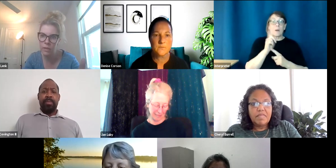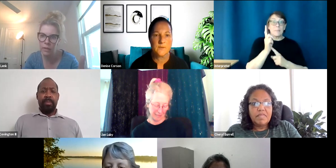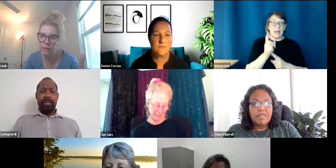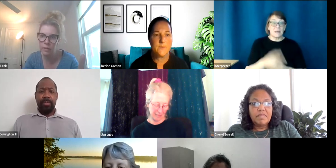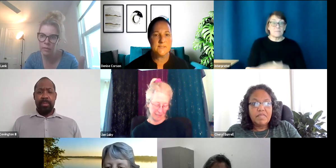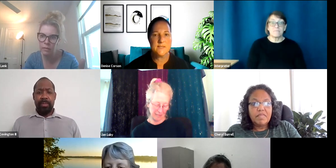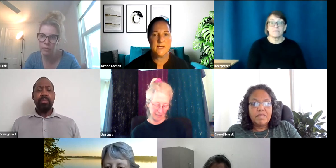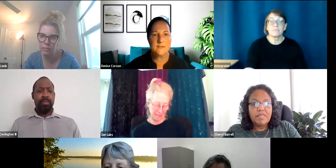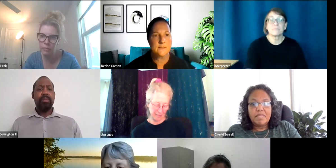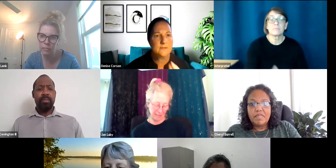Everybody see that?